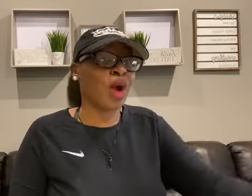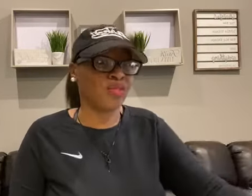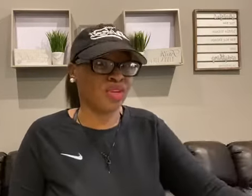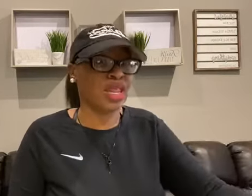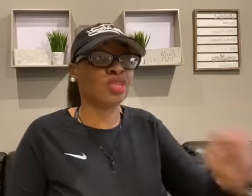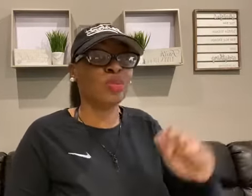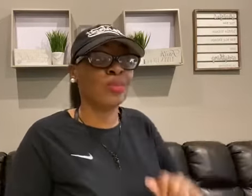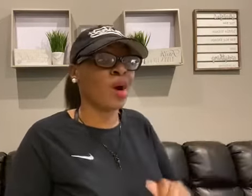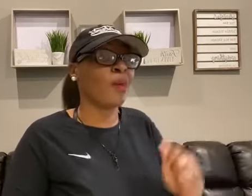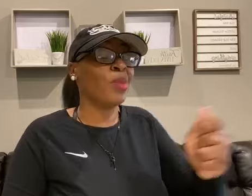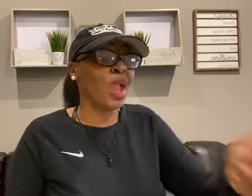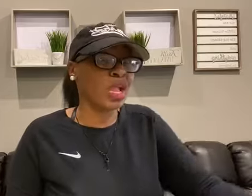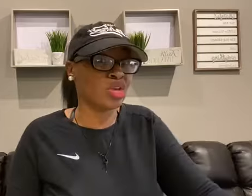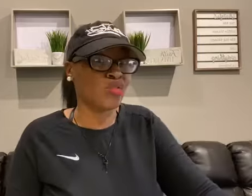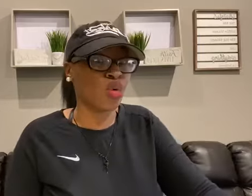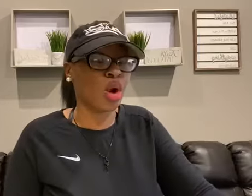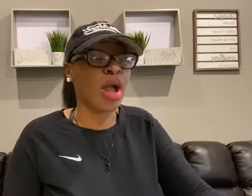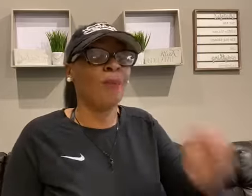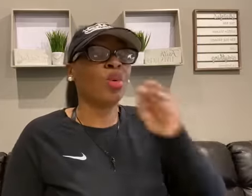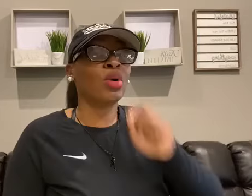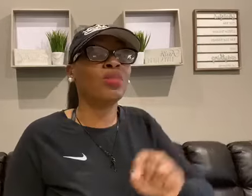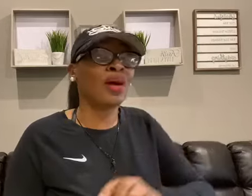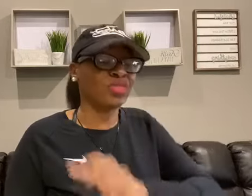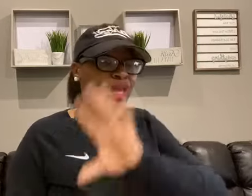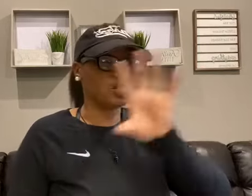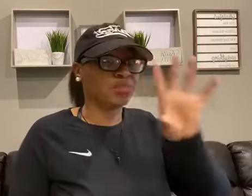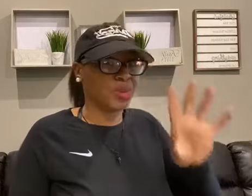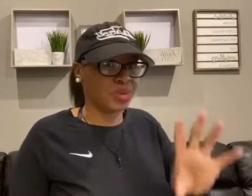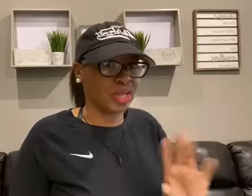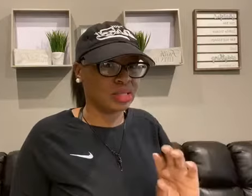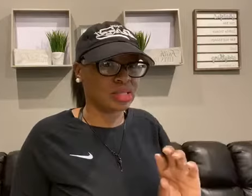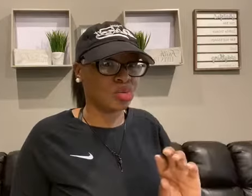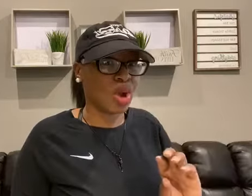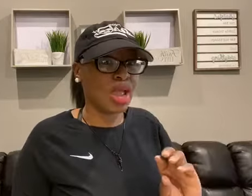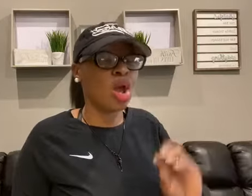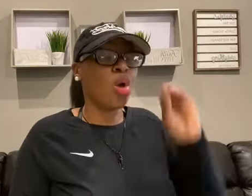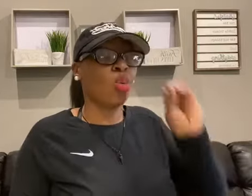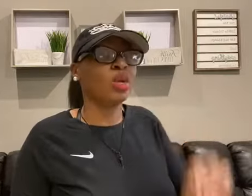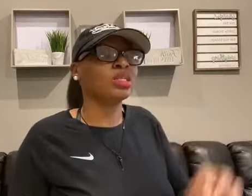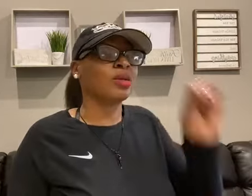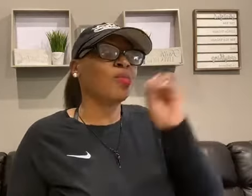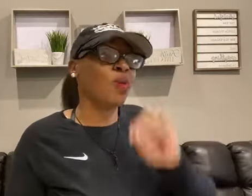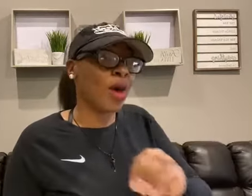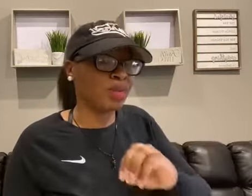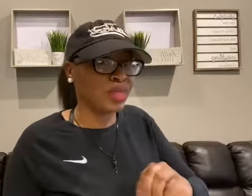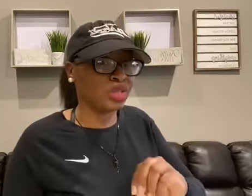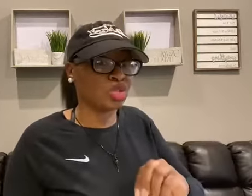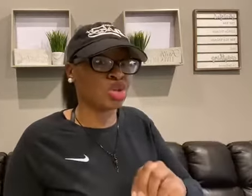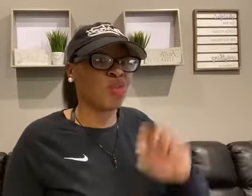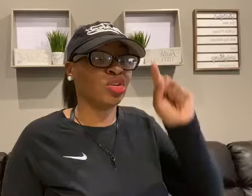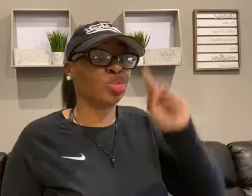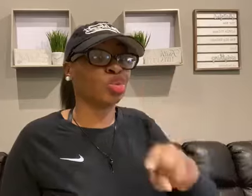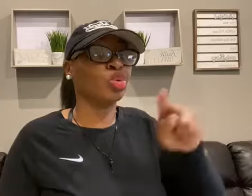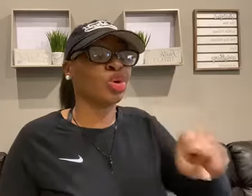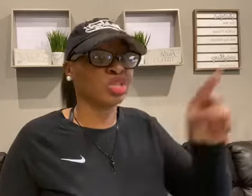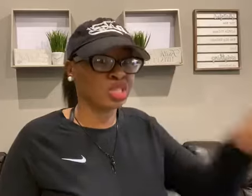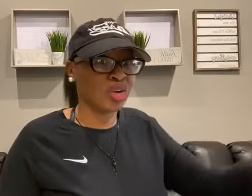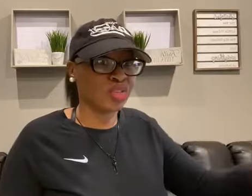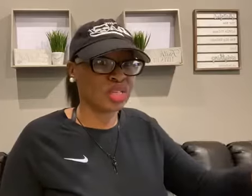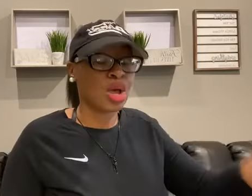profit. That's what people are paying you for. But what about the experience, right? What is the problem that you're solving through your service?